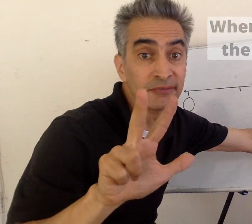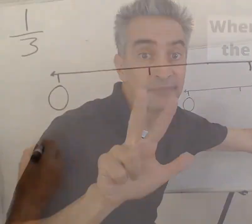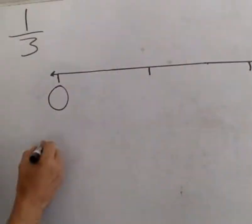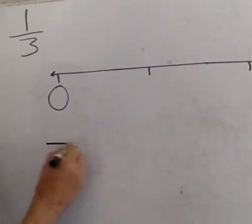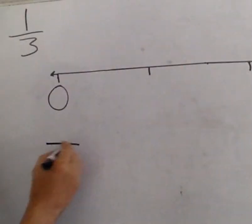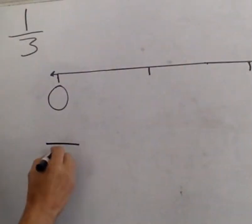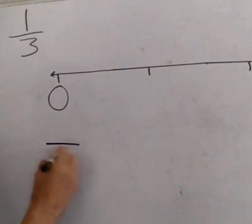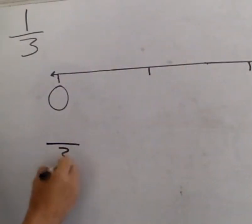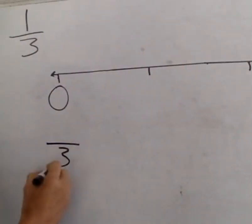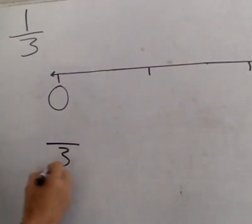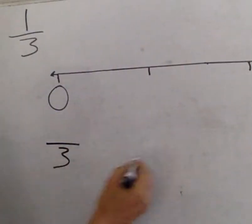three.